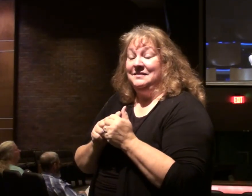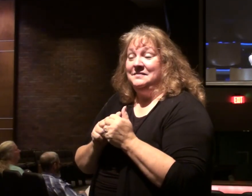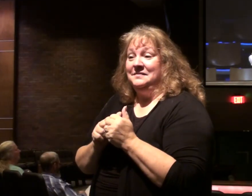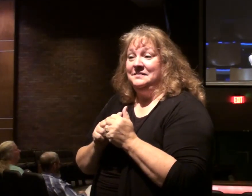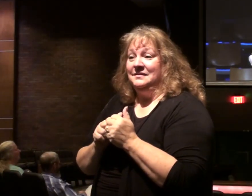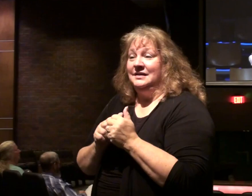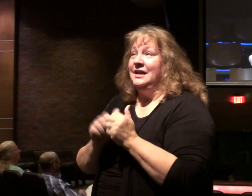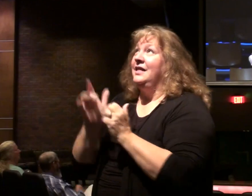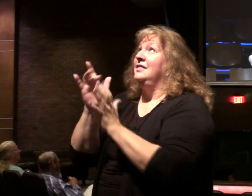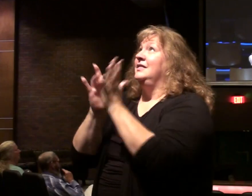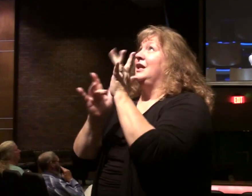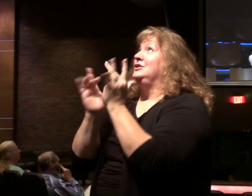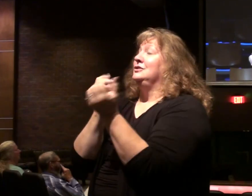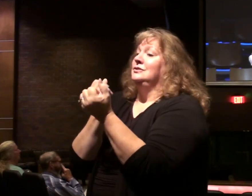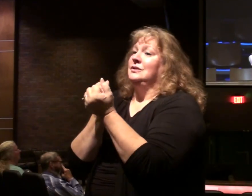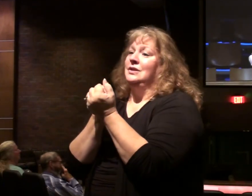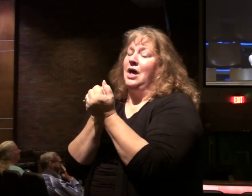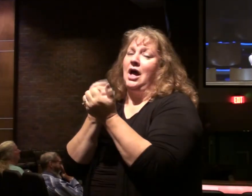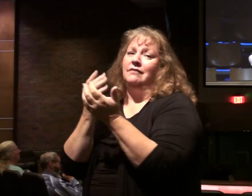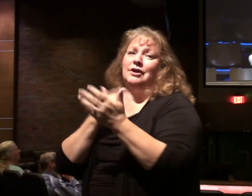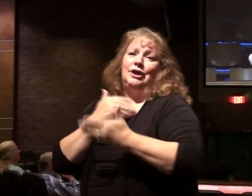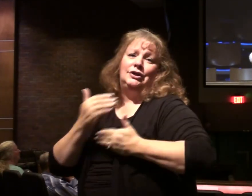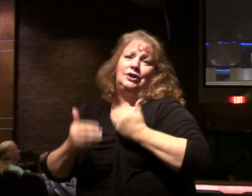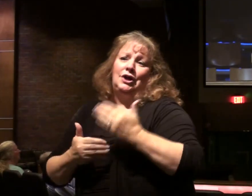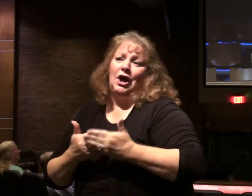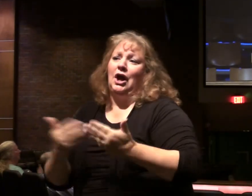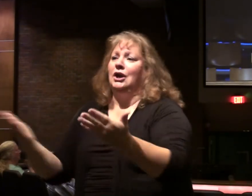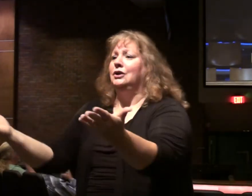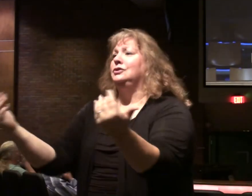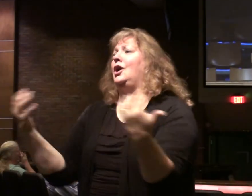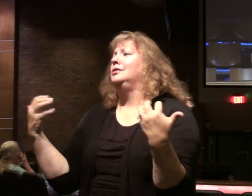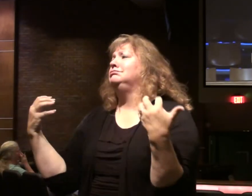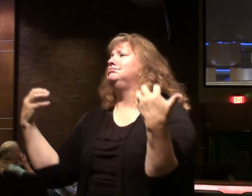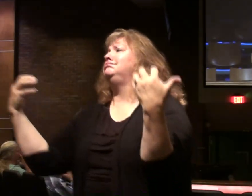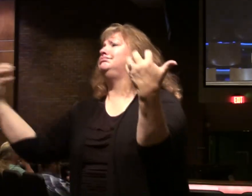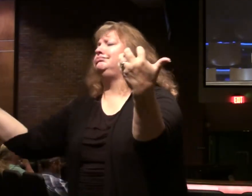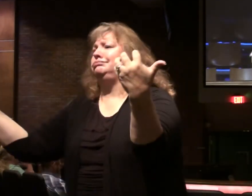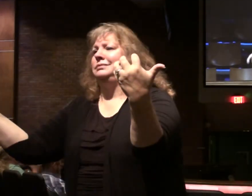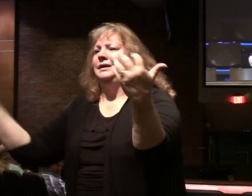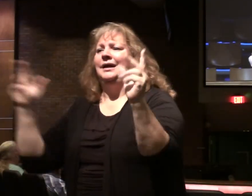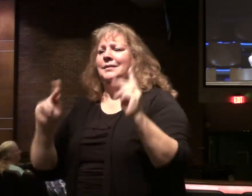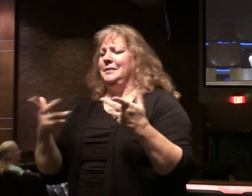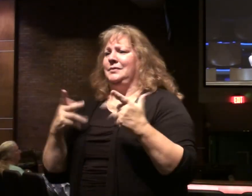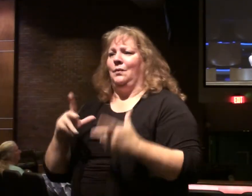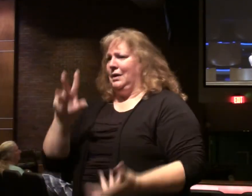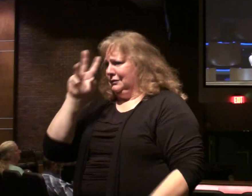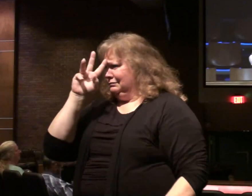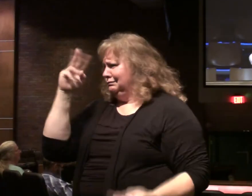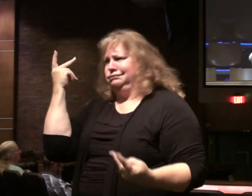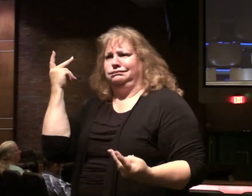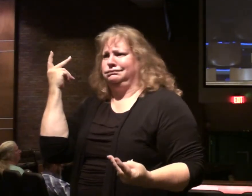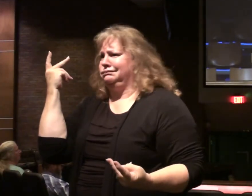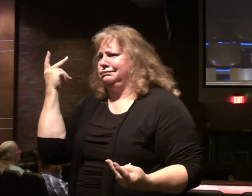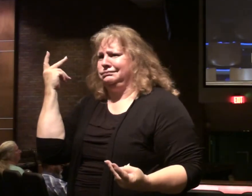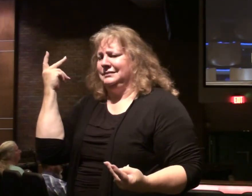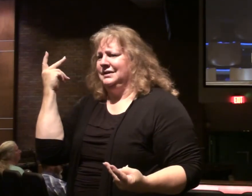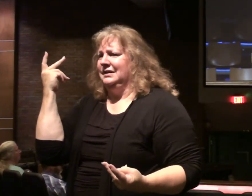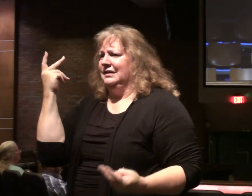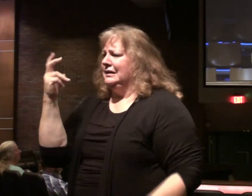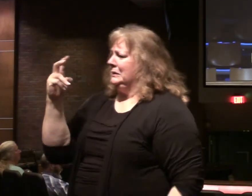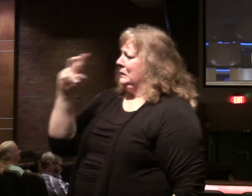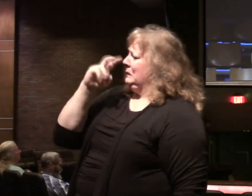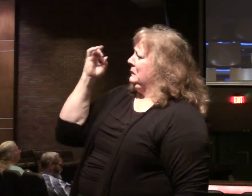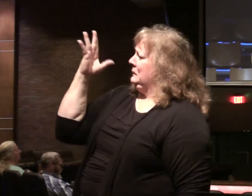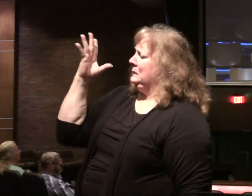church growth, understanding, philosophies. Christ doesn't want people to be confused. Now, he's going to say some hard